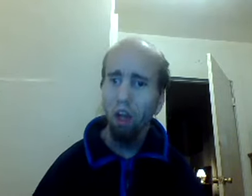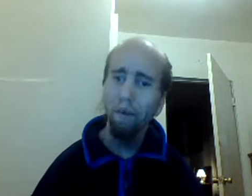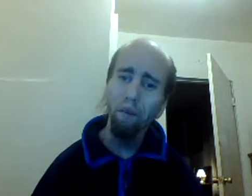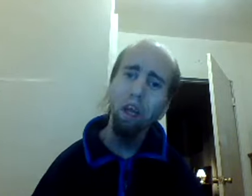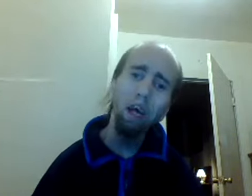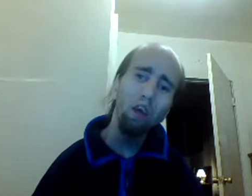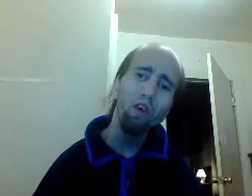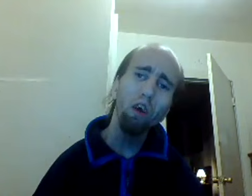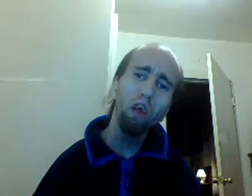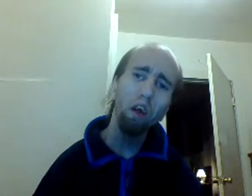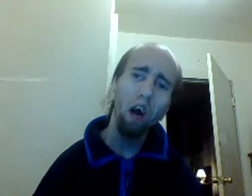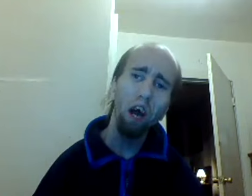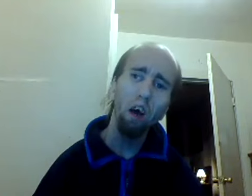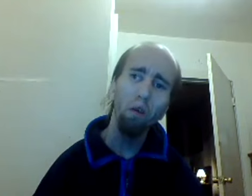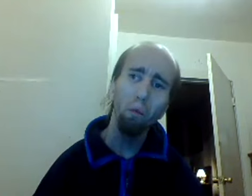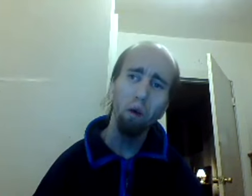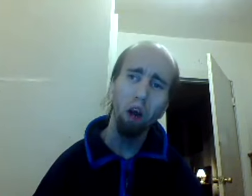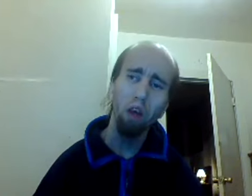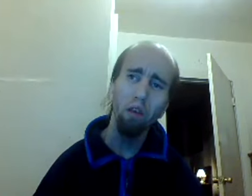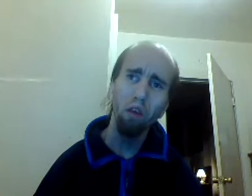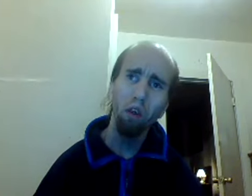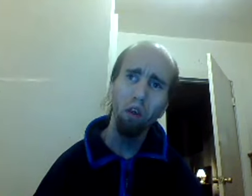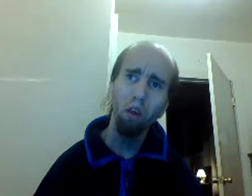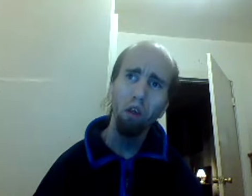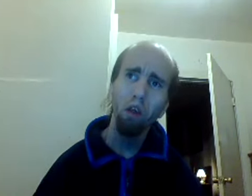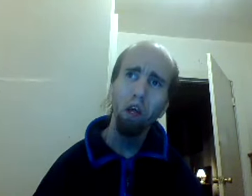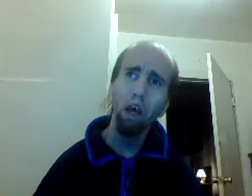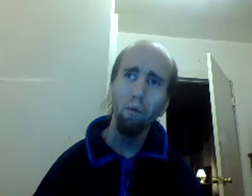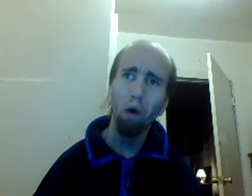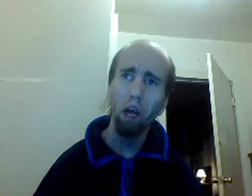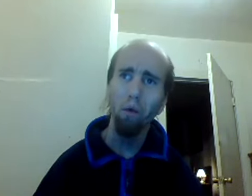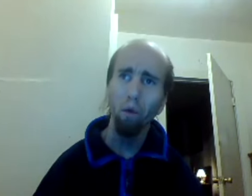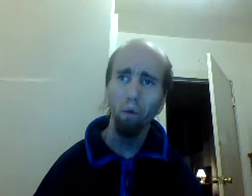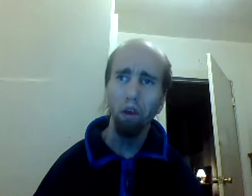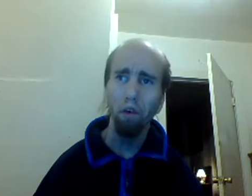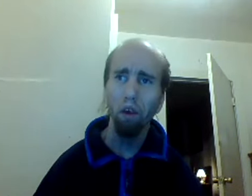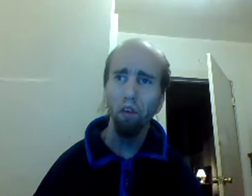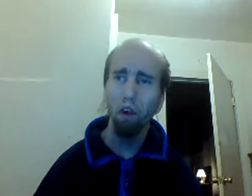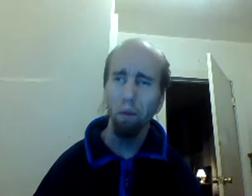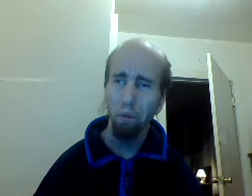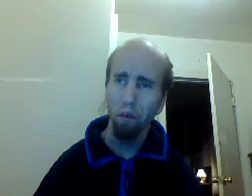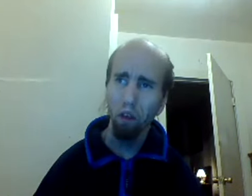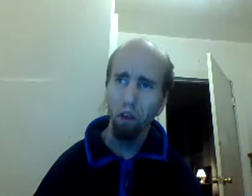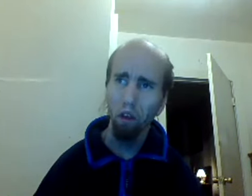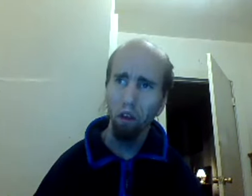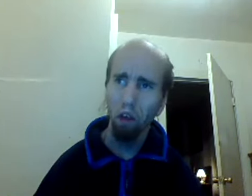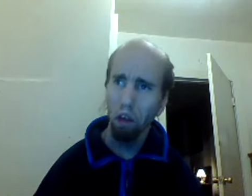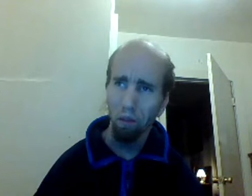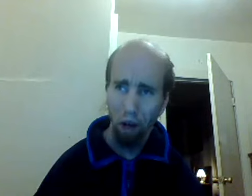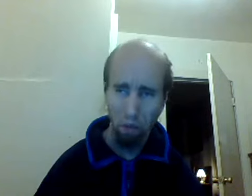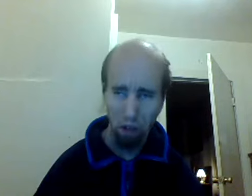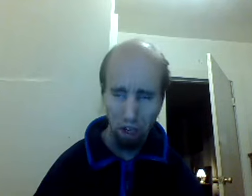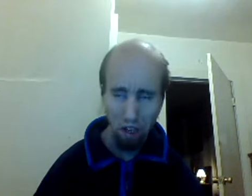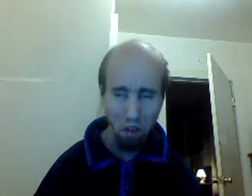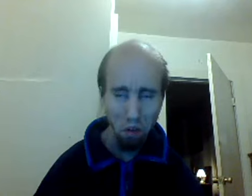the minute that you took your eye off the prize and why you originally started music in the very beginning